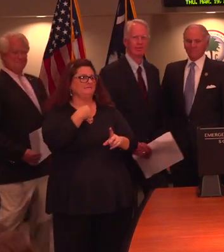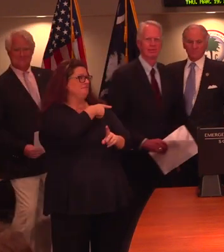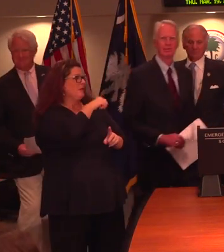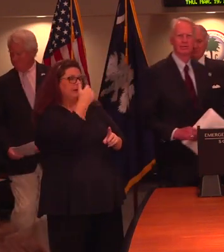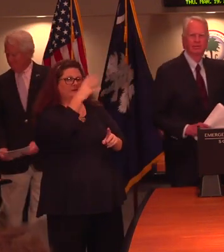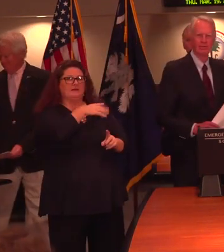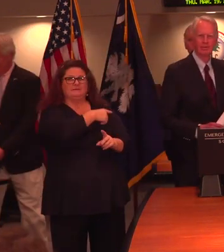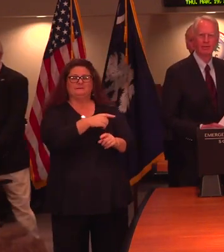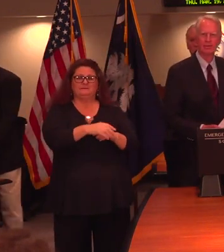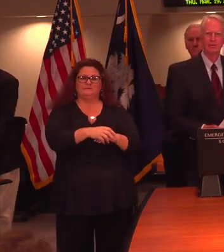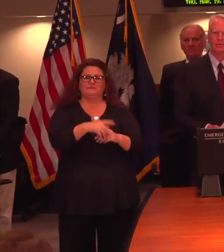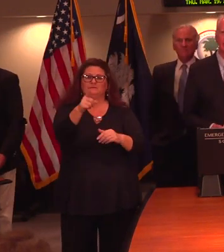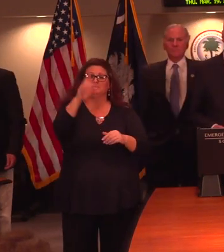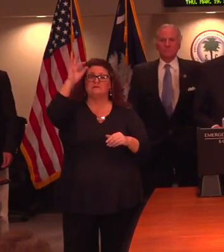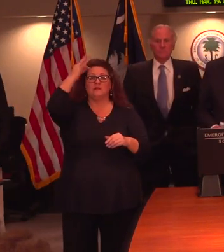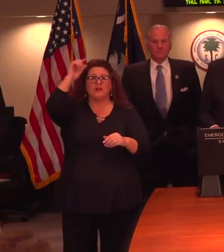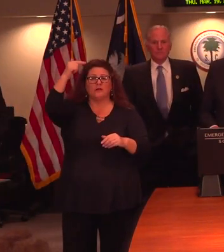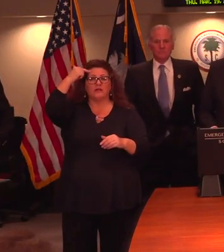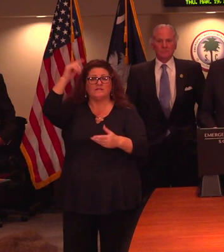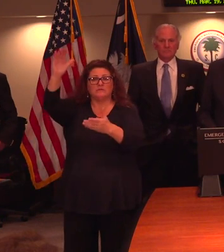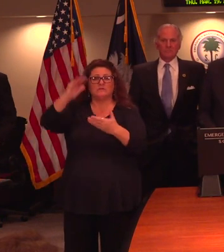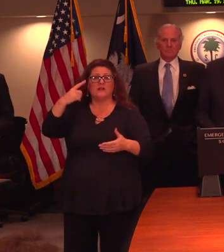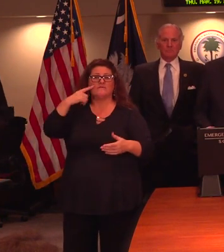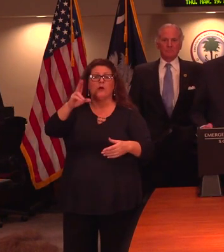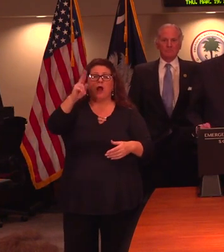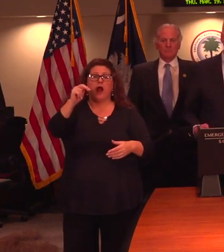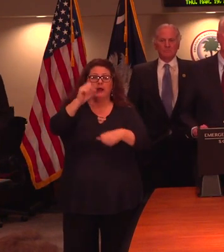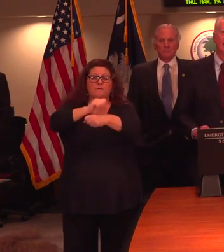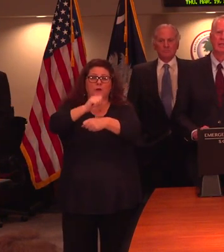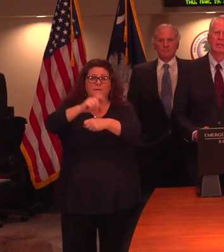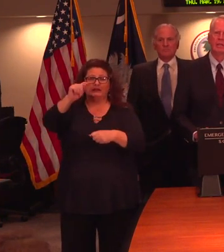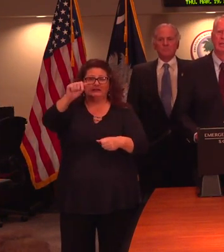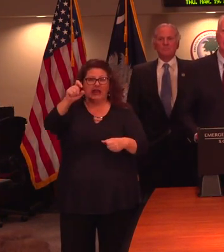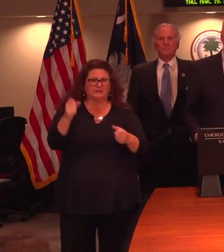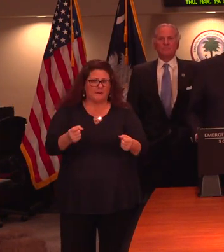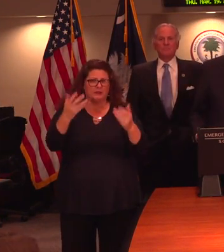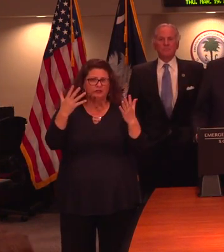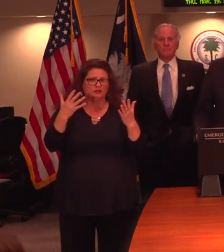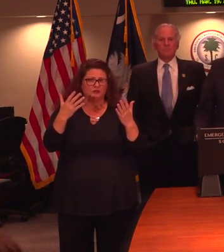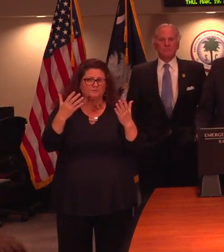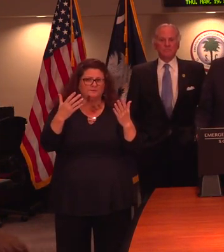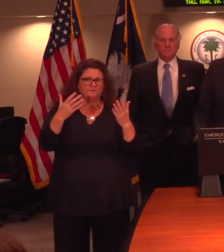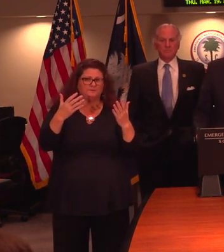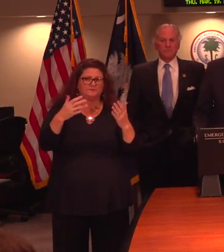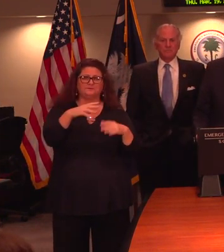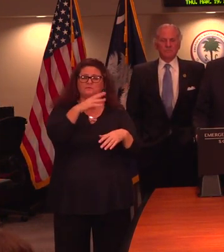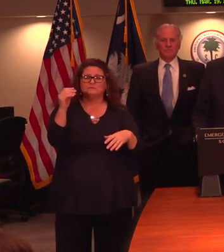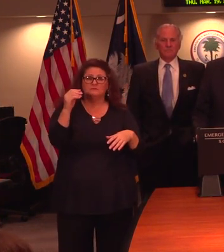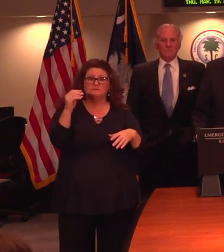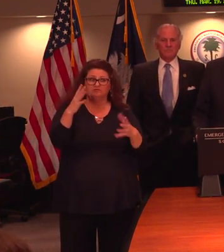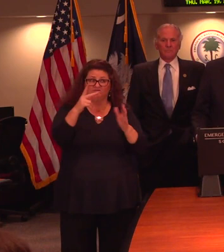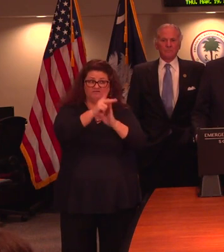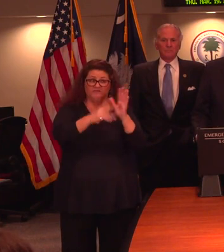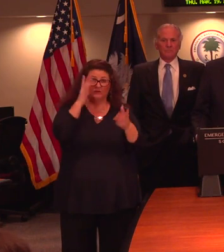Do we know how much we're going to get from the federal government for health and unemployment taxes? And do we have to change any of